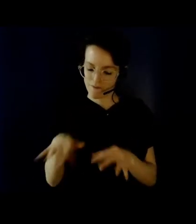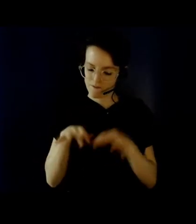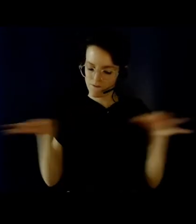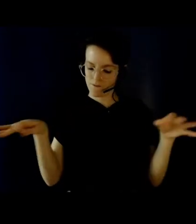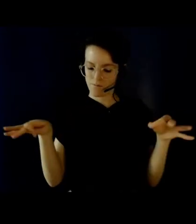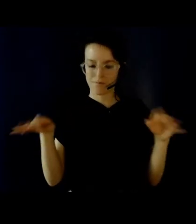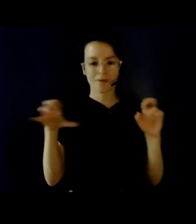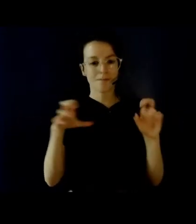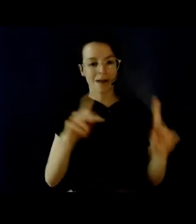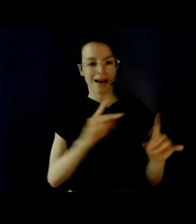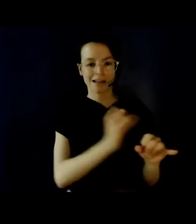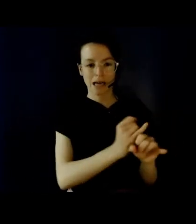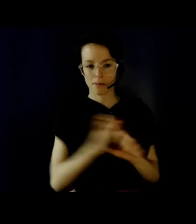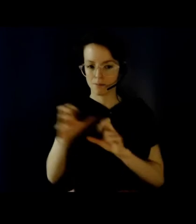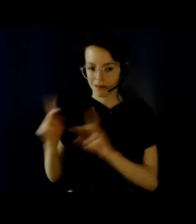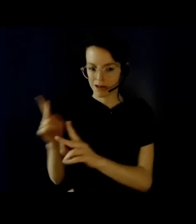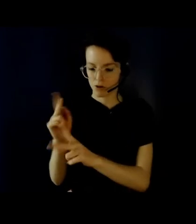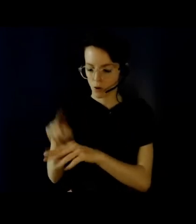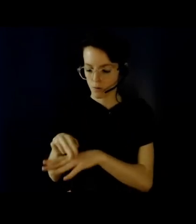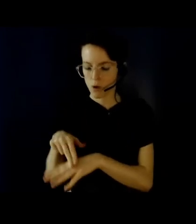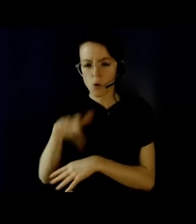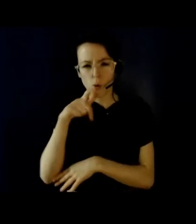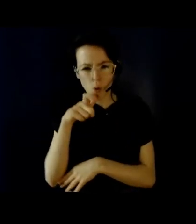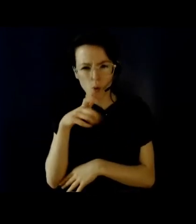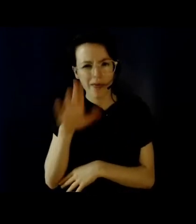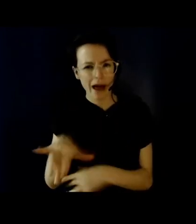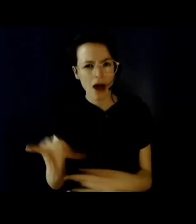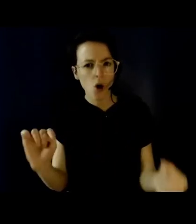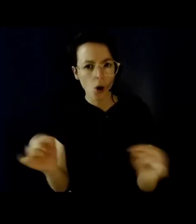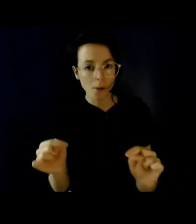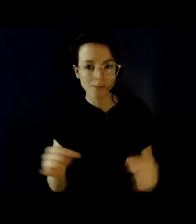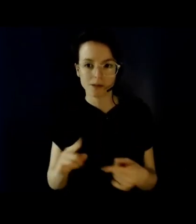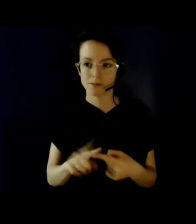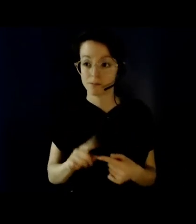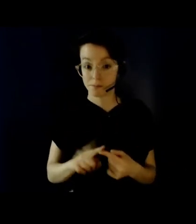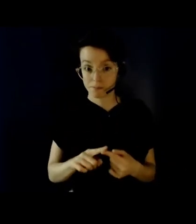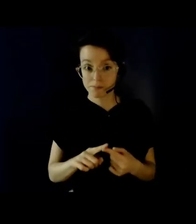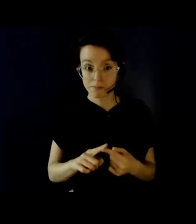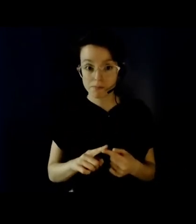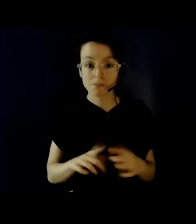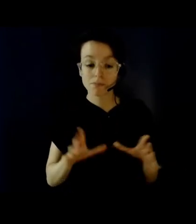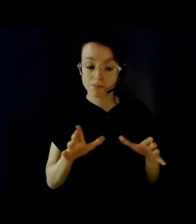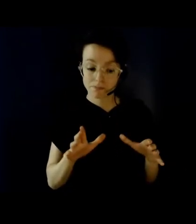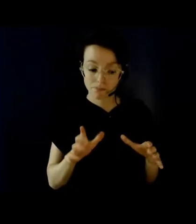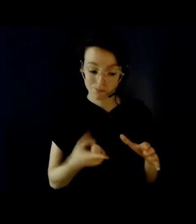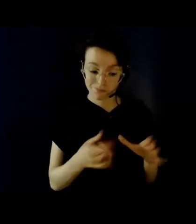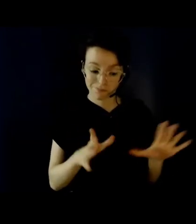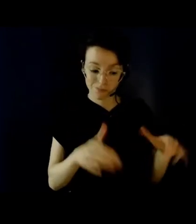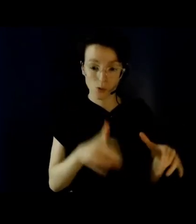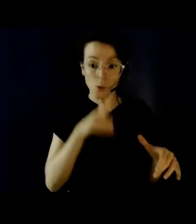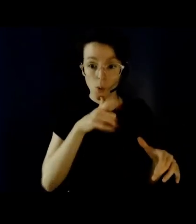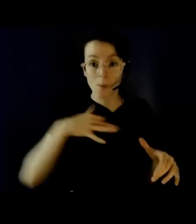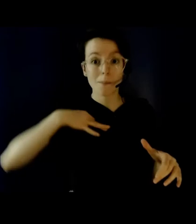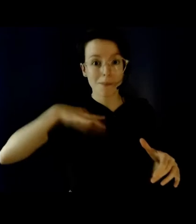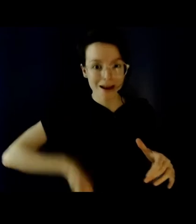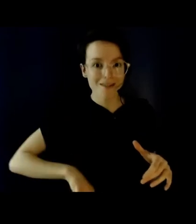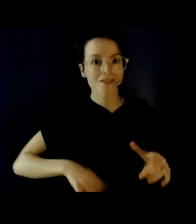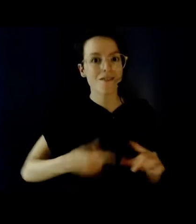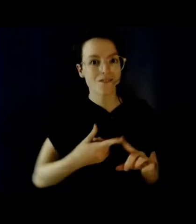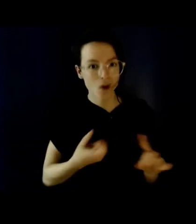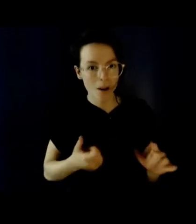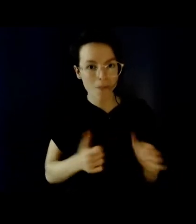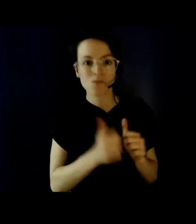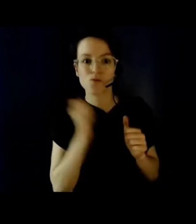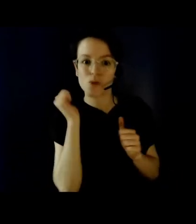have benefited from remote teaching options and who have asked for remote teaching and learning options since long